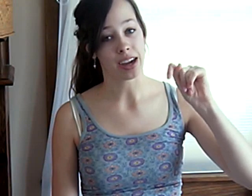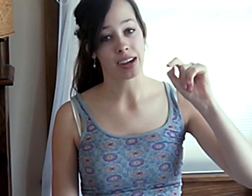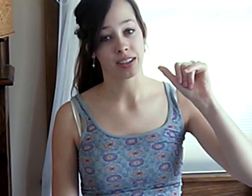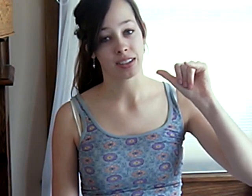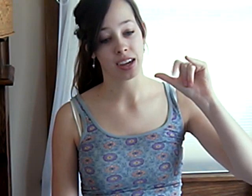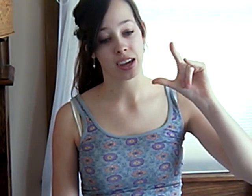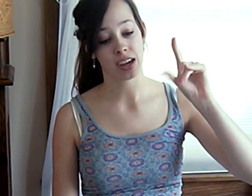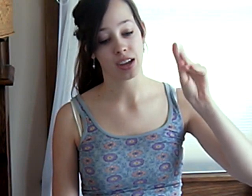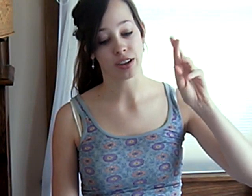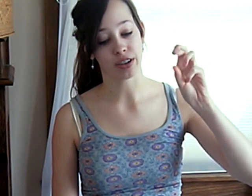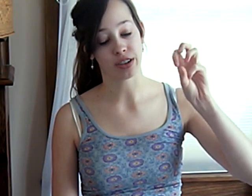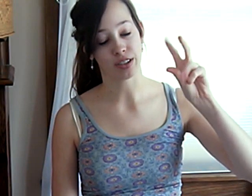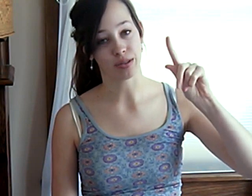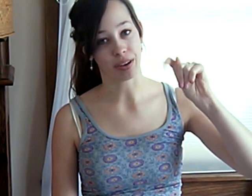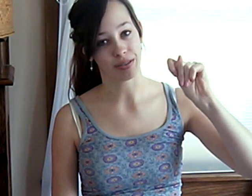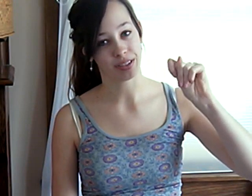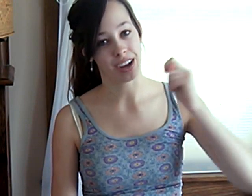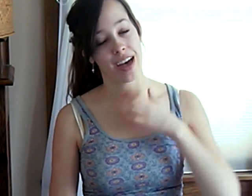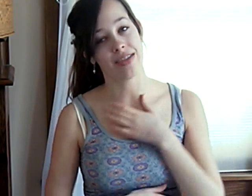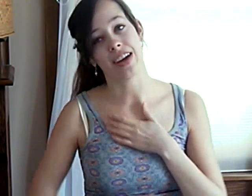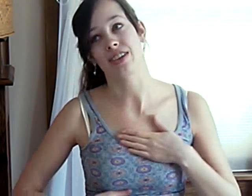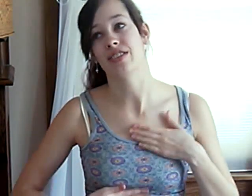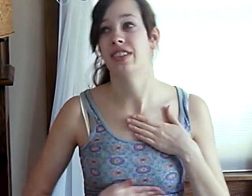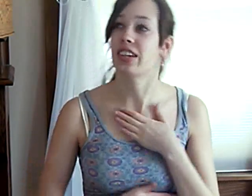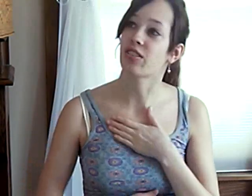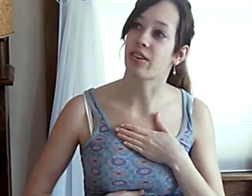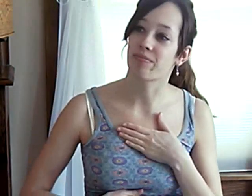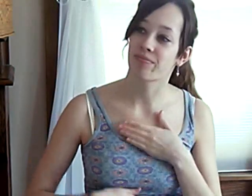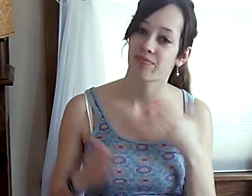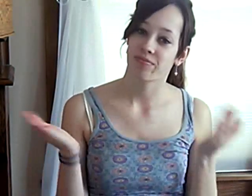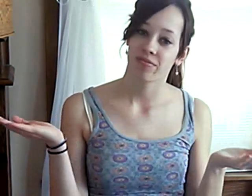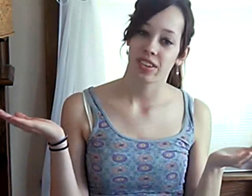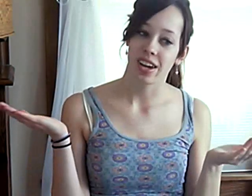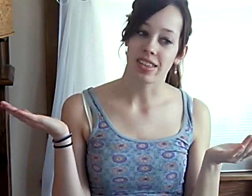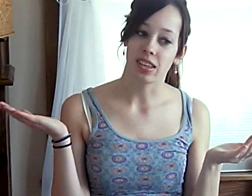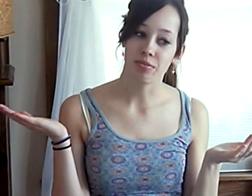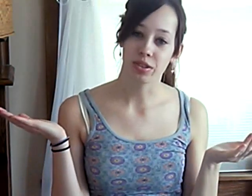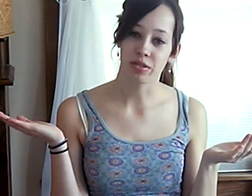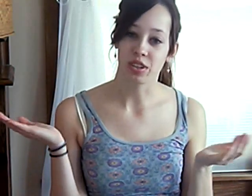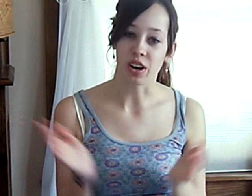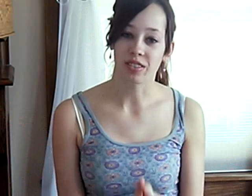Taylor Swift. And then I say, Enjoy! And music will start.